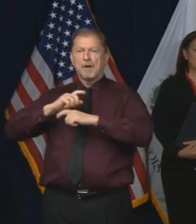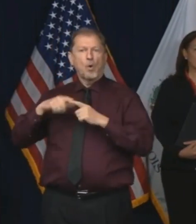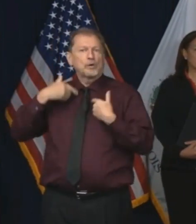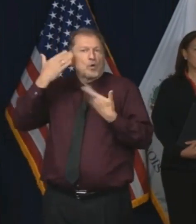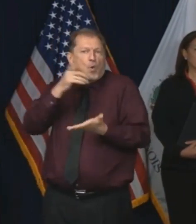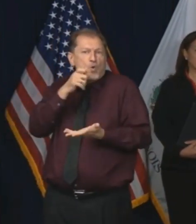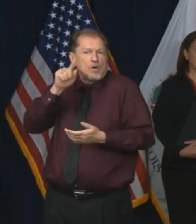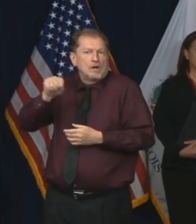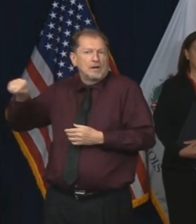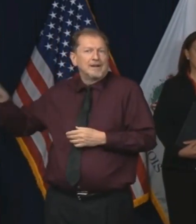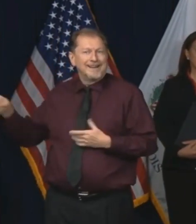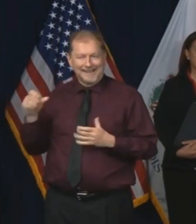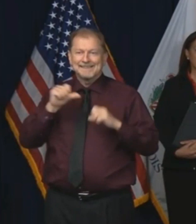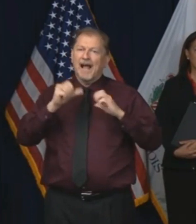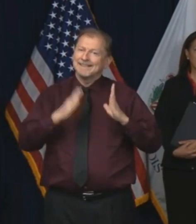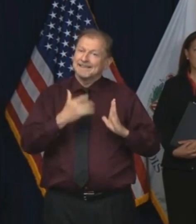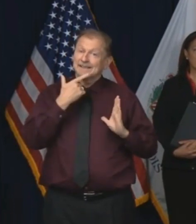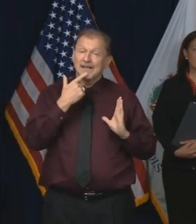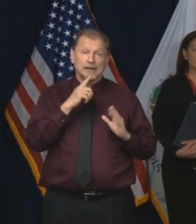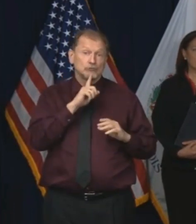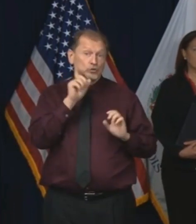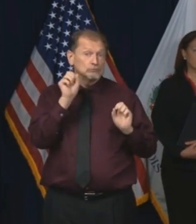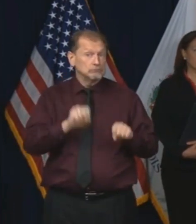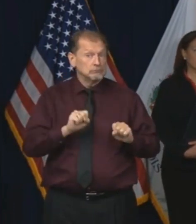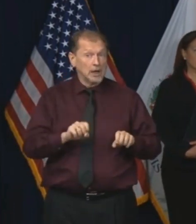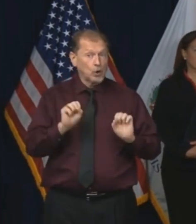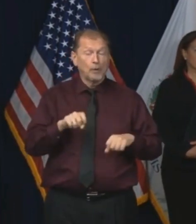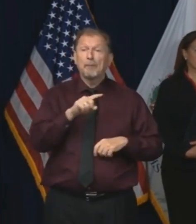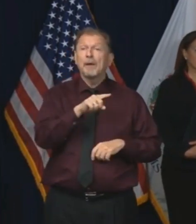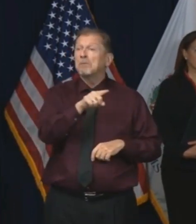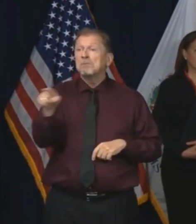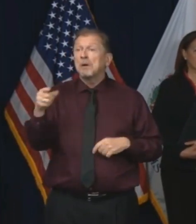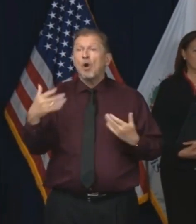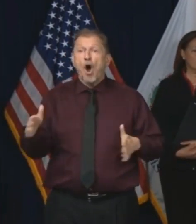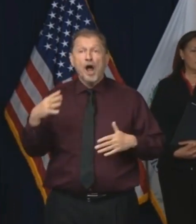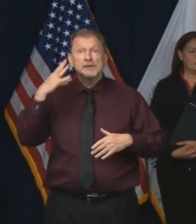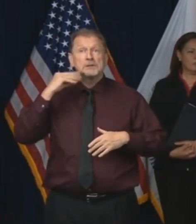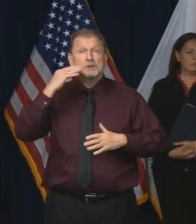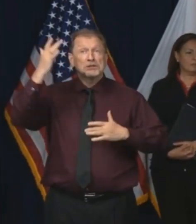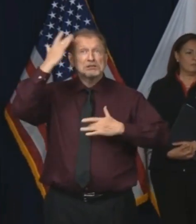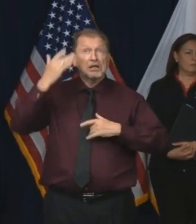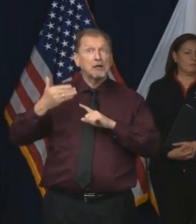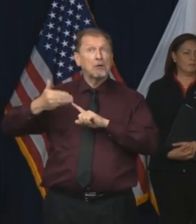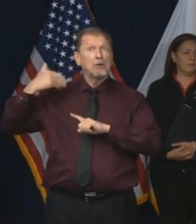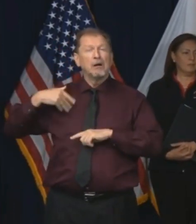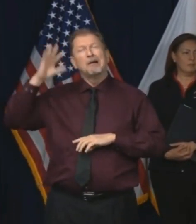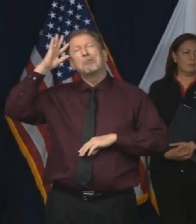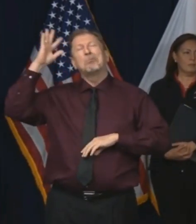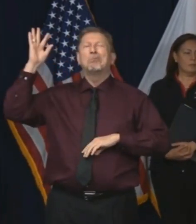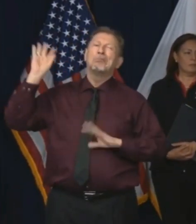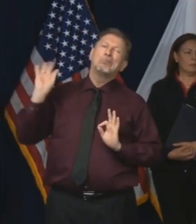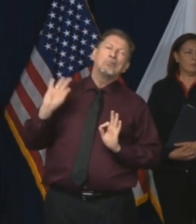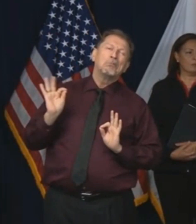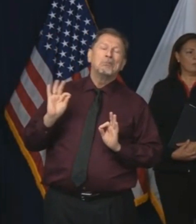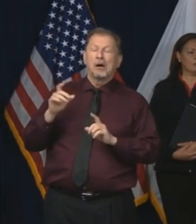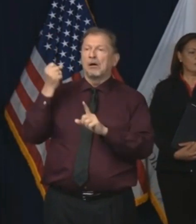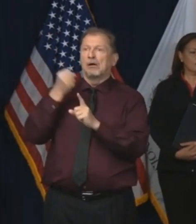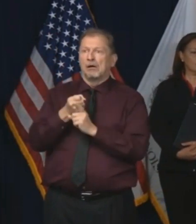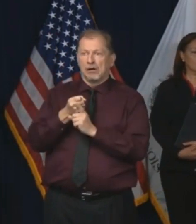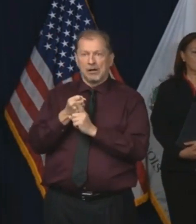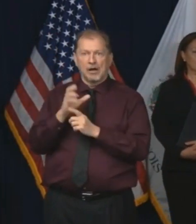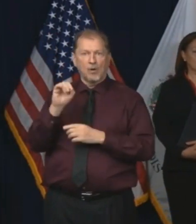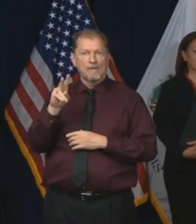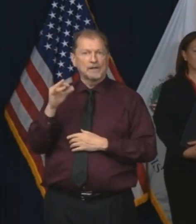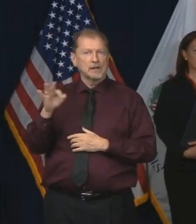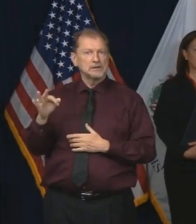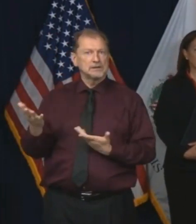scientists say now. And so the result is, you know, you may already have had it, but again, I don't believe that it is a very large percentage.